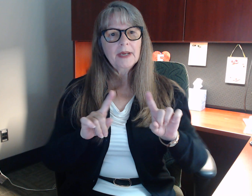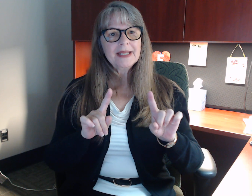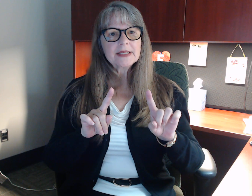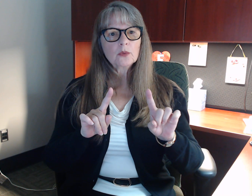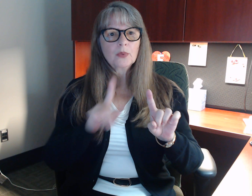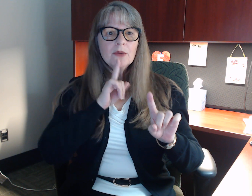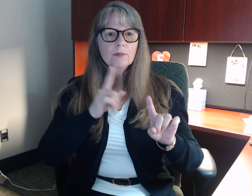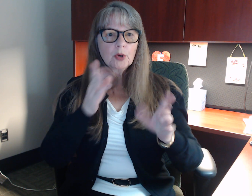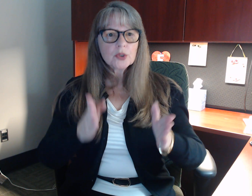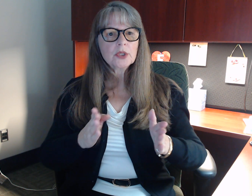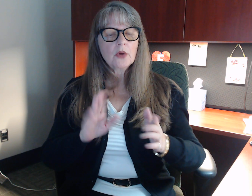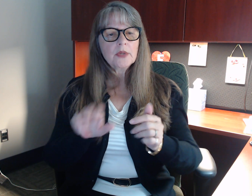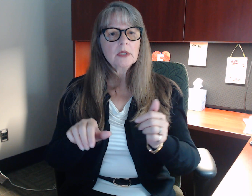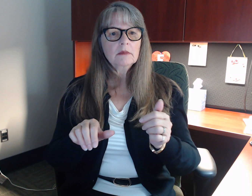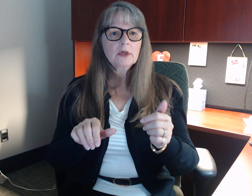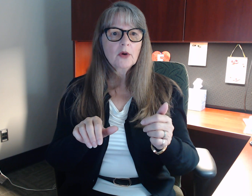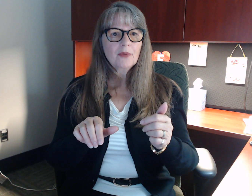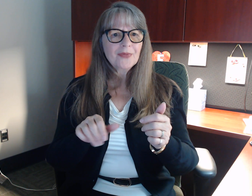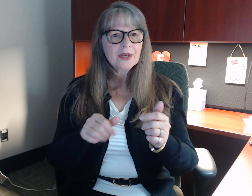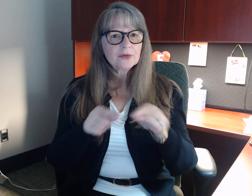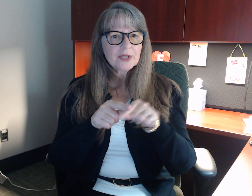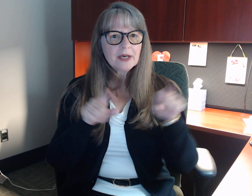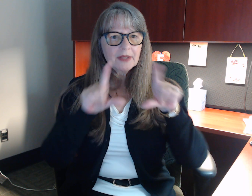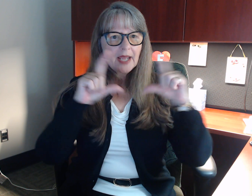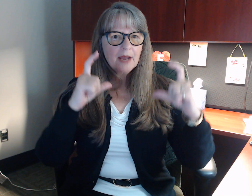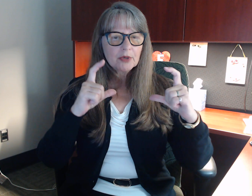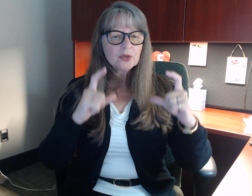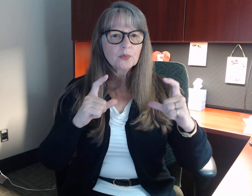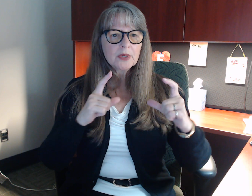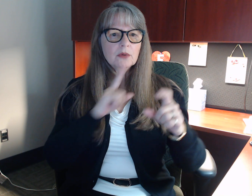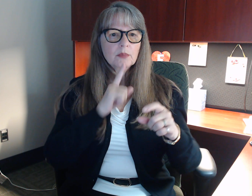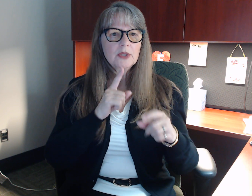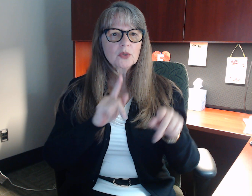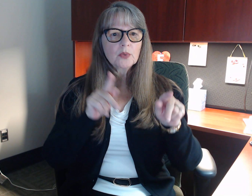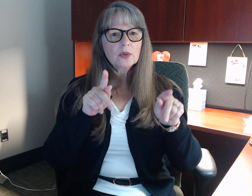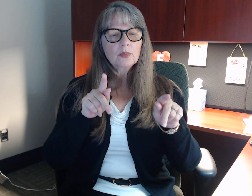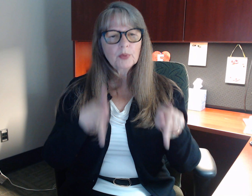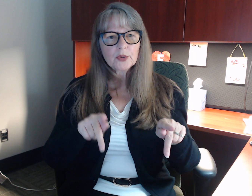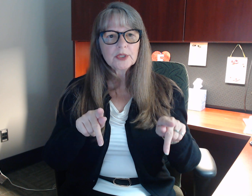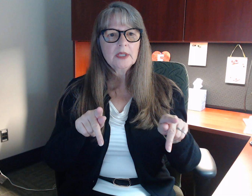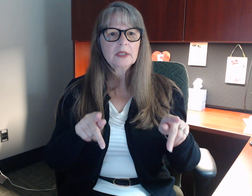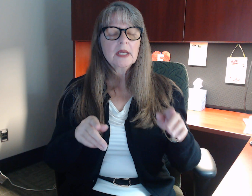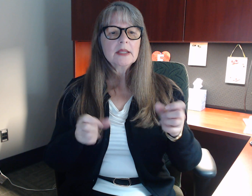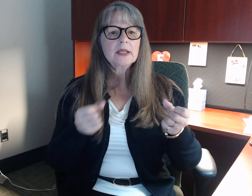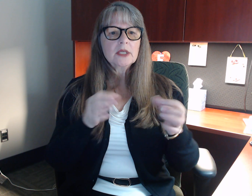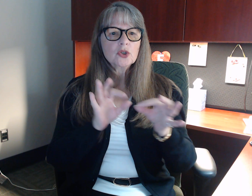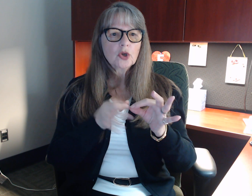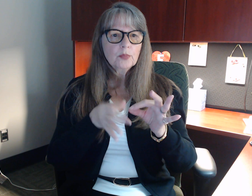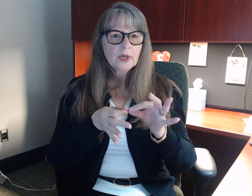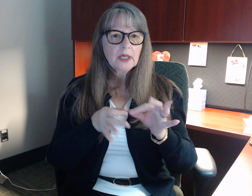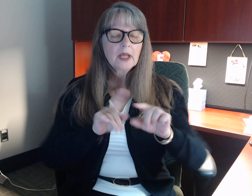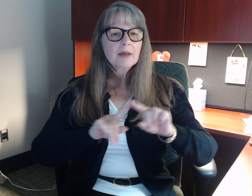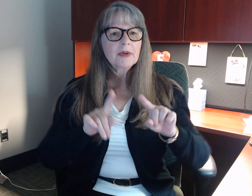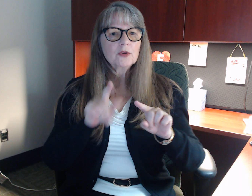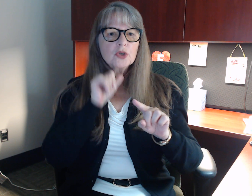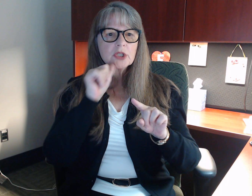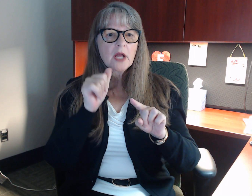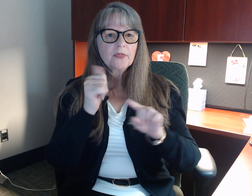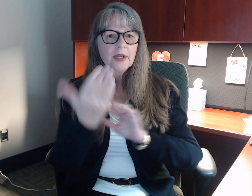it's a real person on the, you know, on the other side of the camera. It's a real, it's a real person that's interpreting, but they're just not there